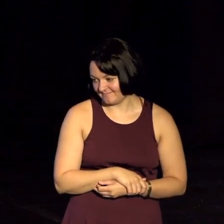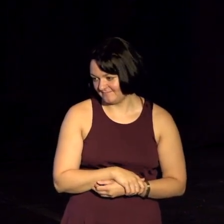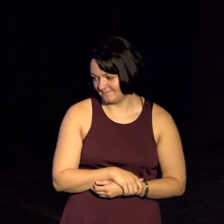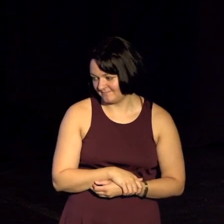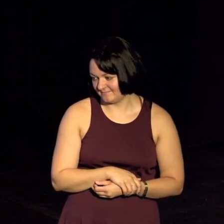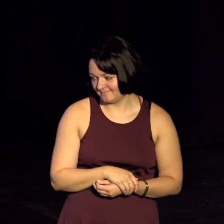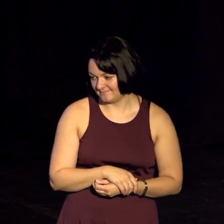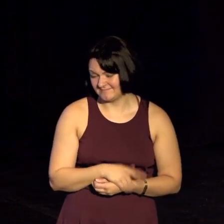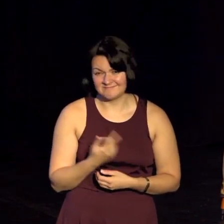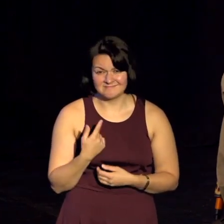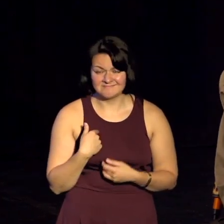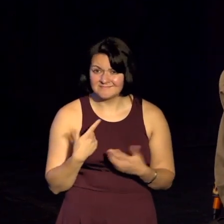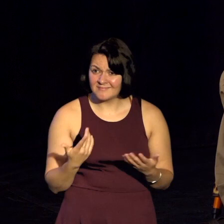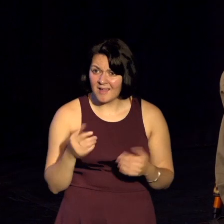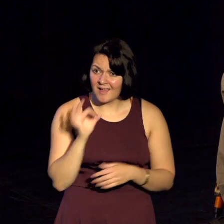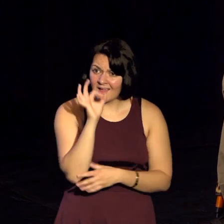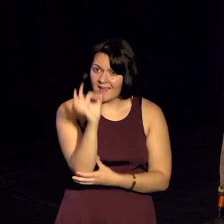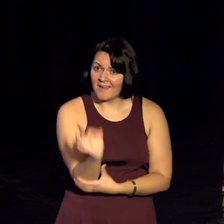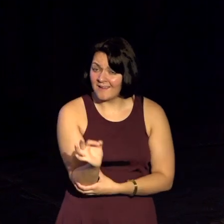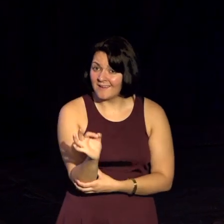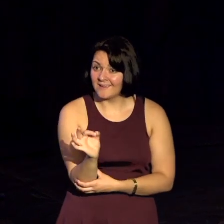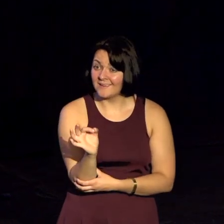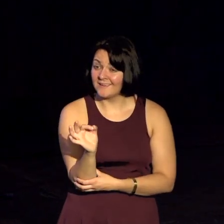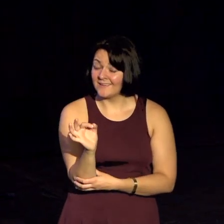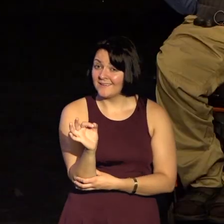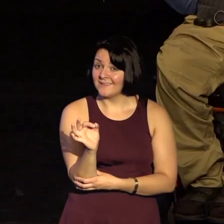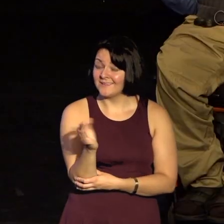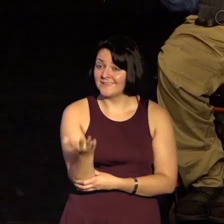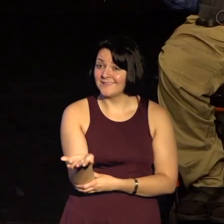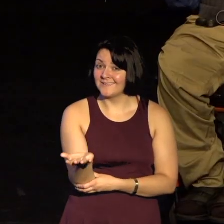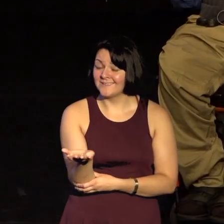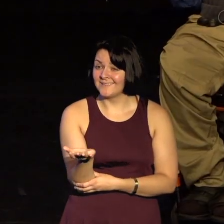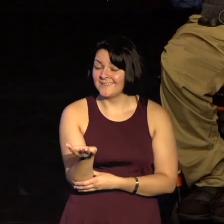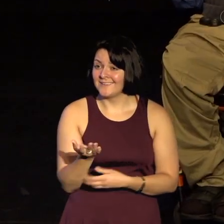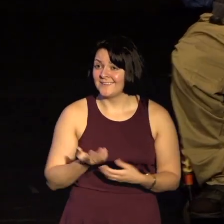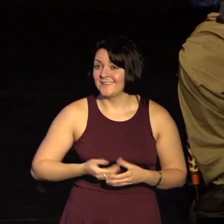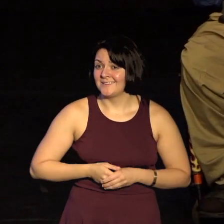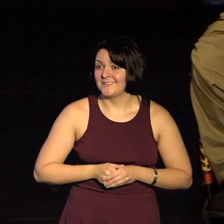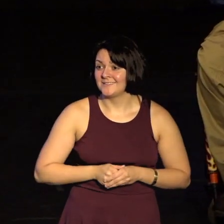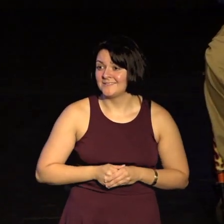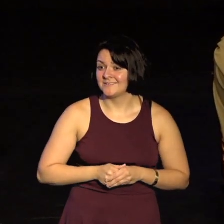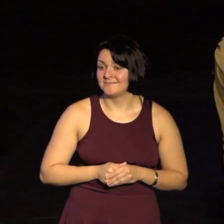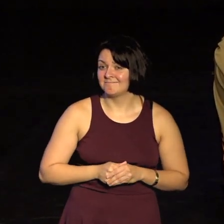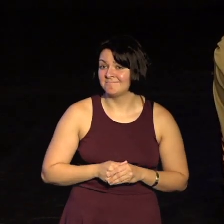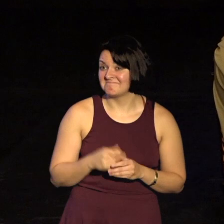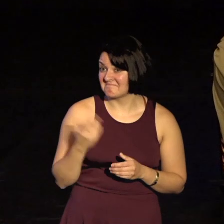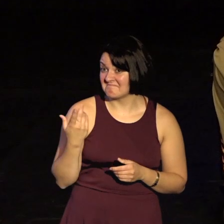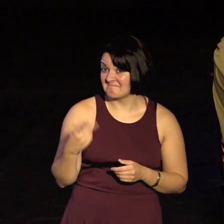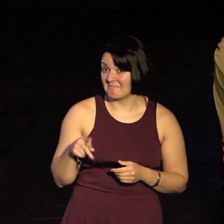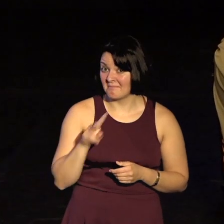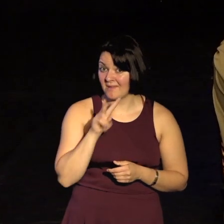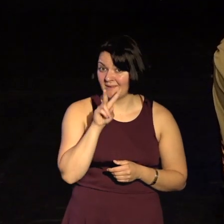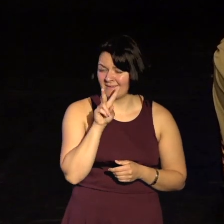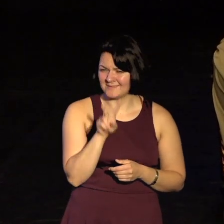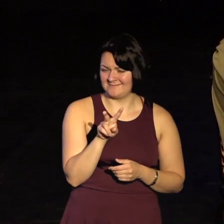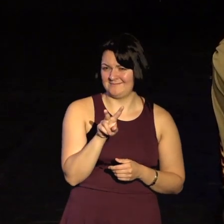Now, let me ask you this. Did they, did they see as I